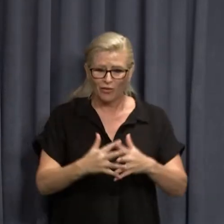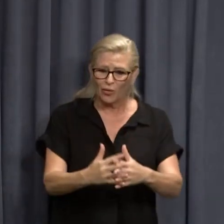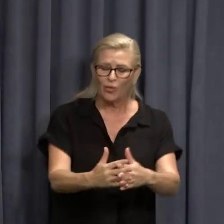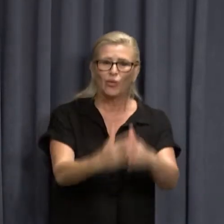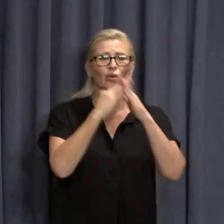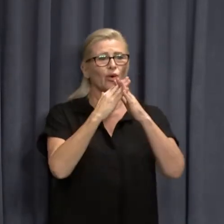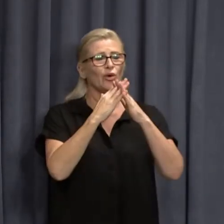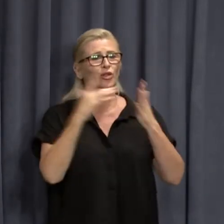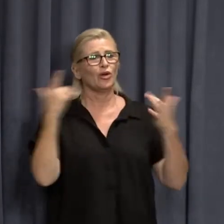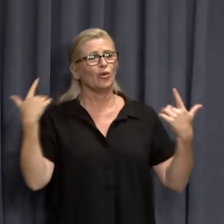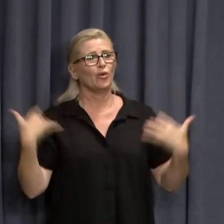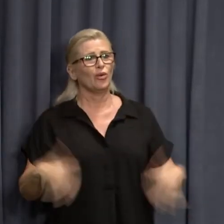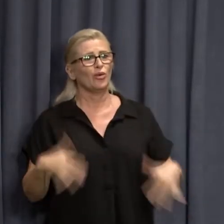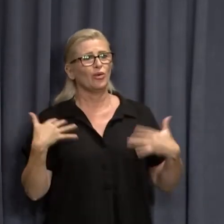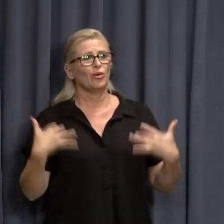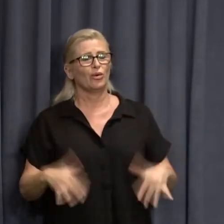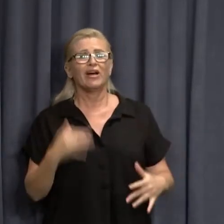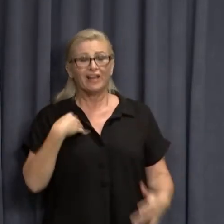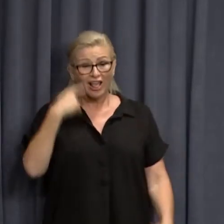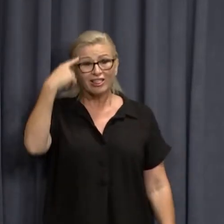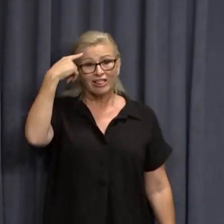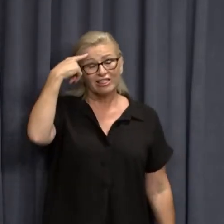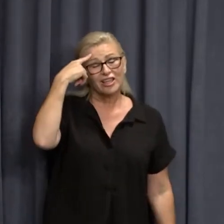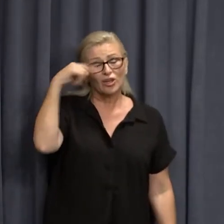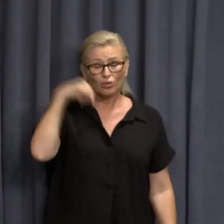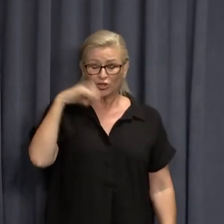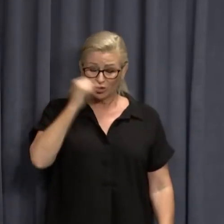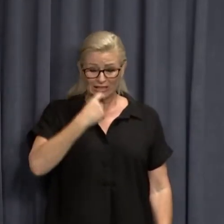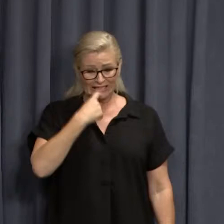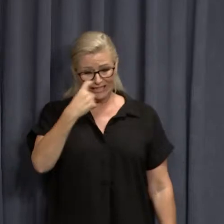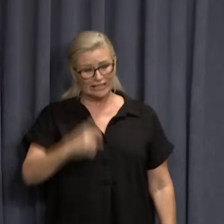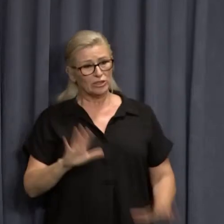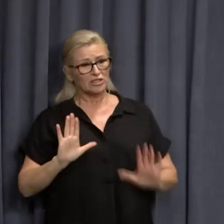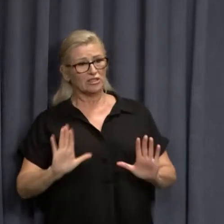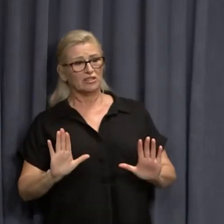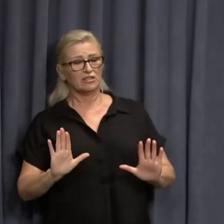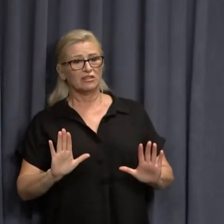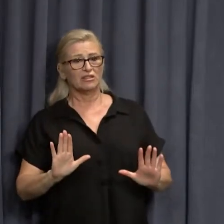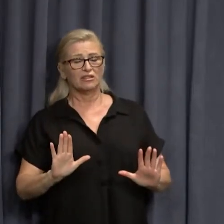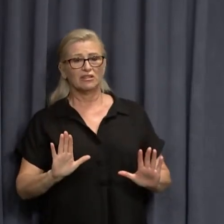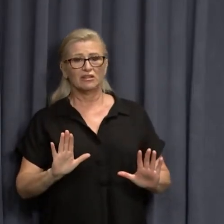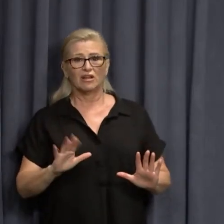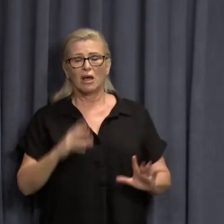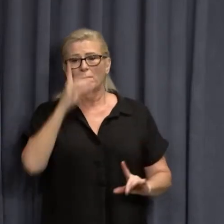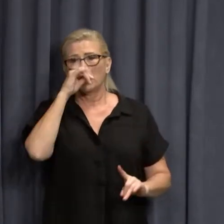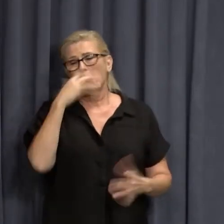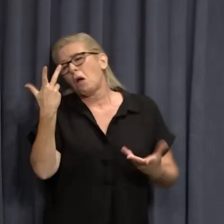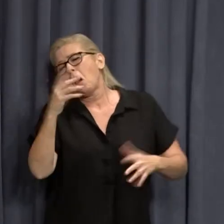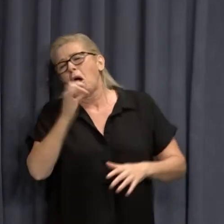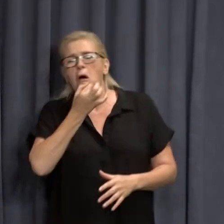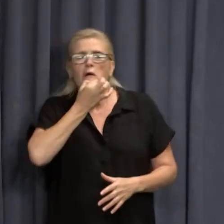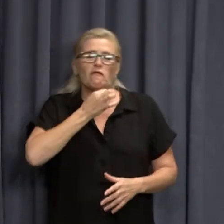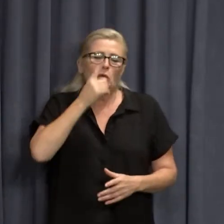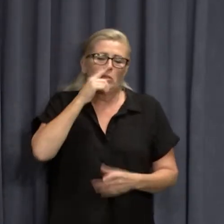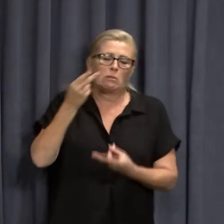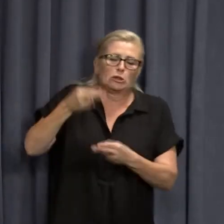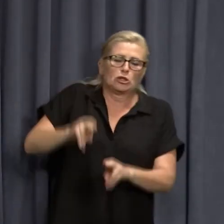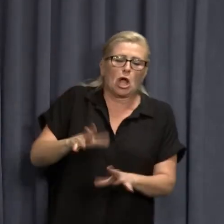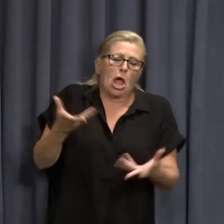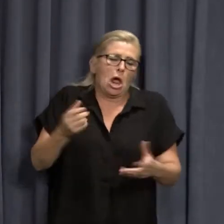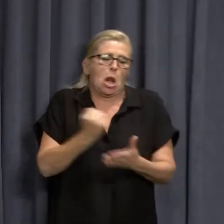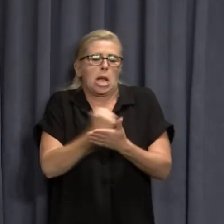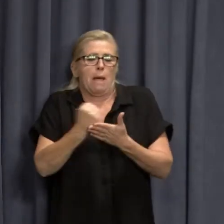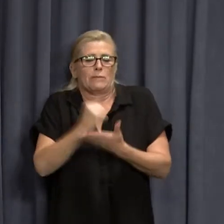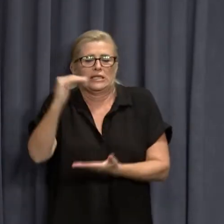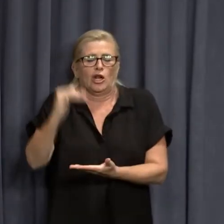And I think we should take this very seriously. mean, you know, trying to play down a number of deaths or whatever is not something